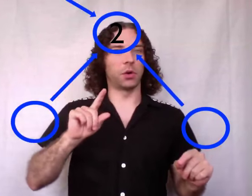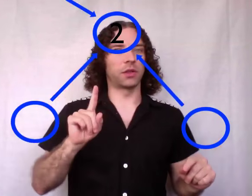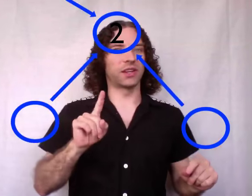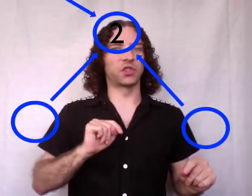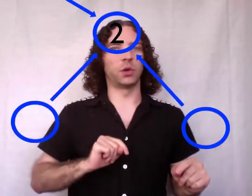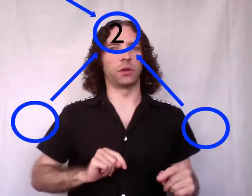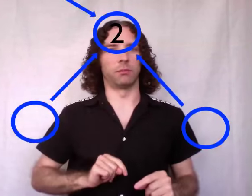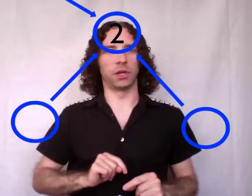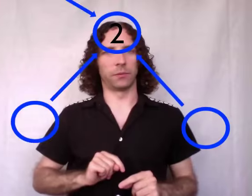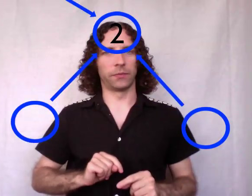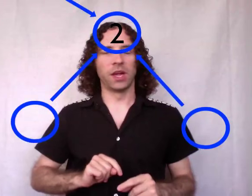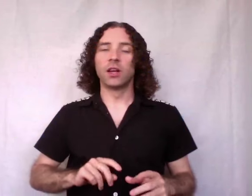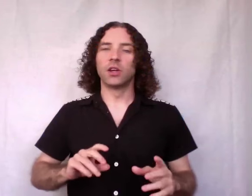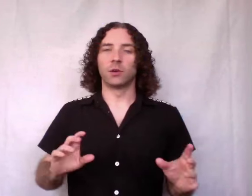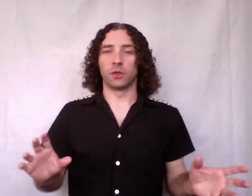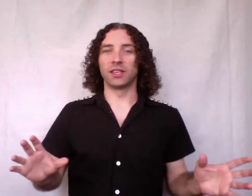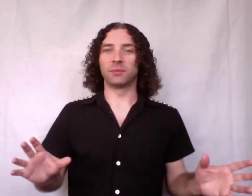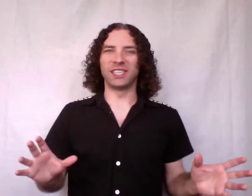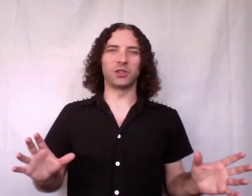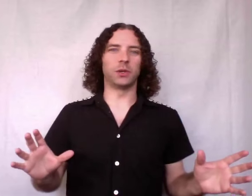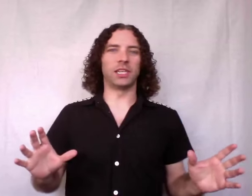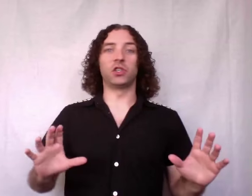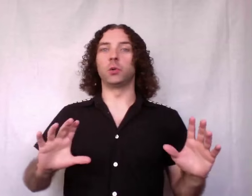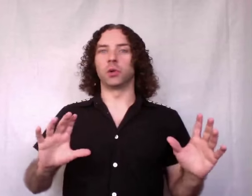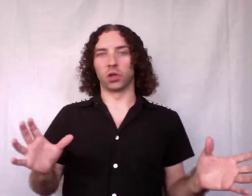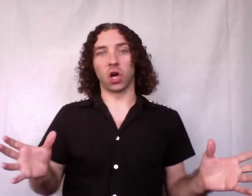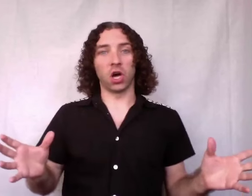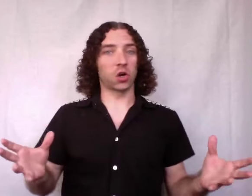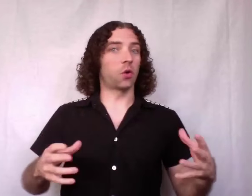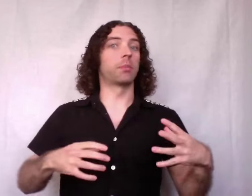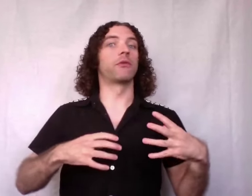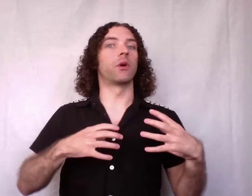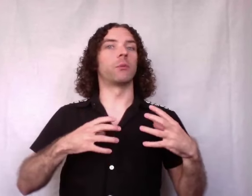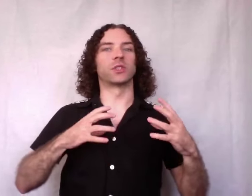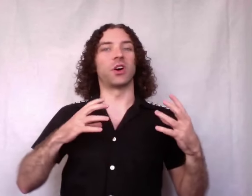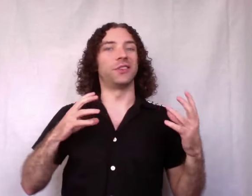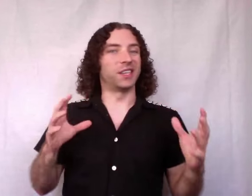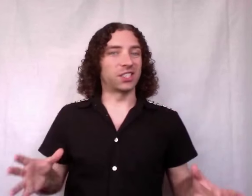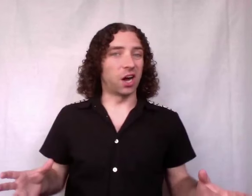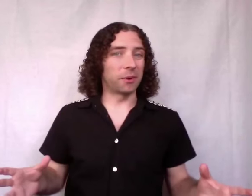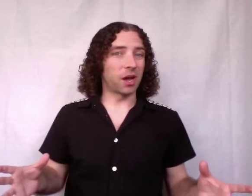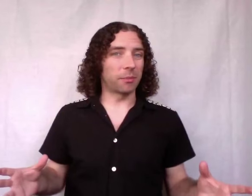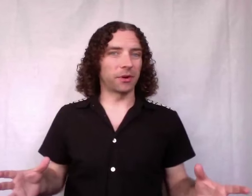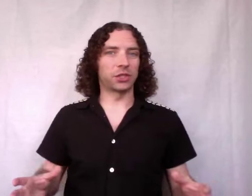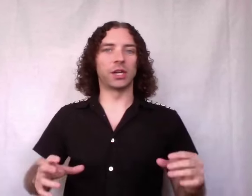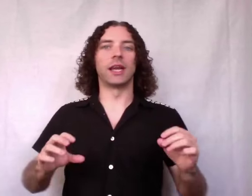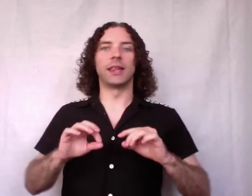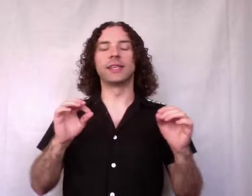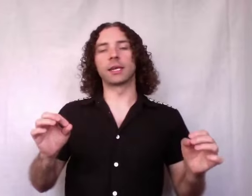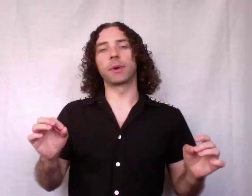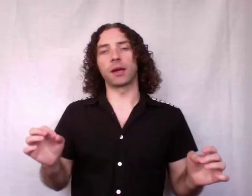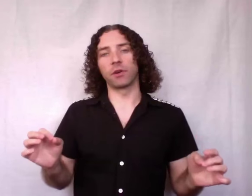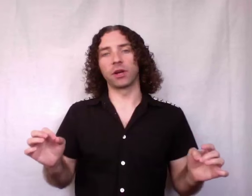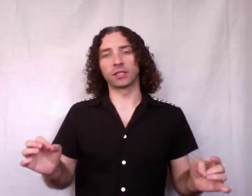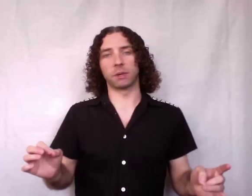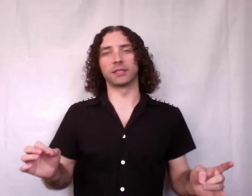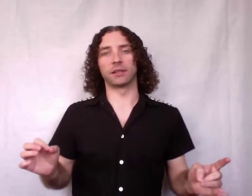only thinks two of them do. This means you need to lock or perform what's called an atomic operation. This can get very expensive.